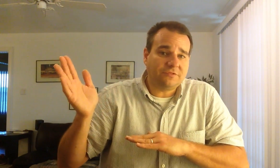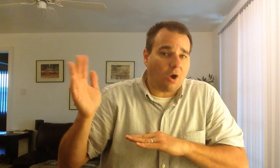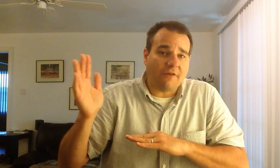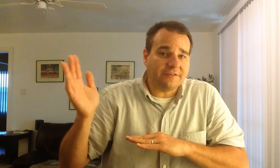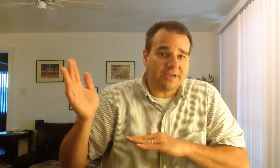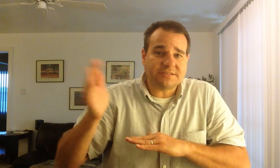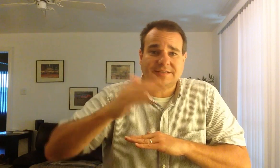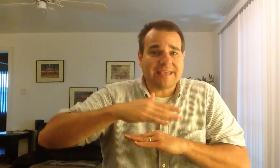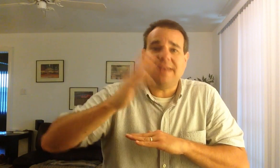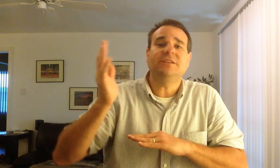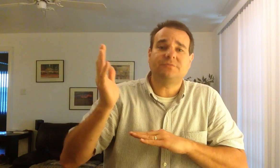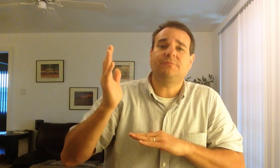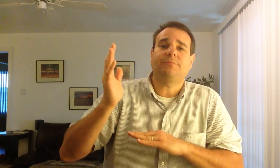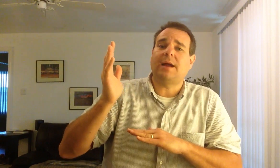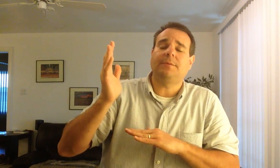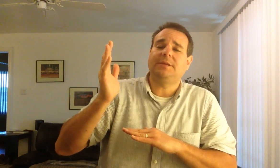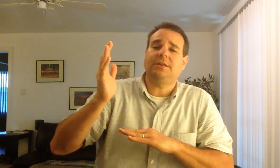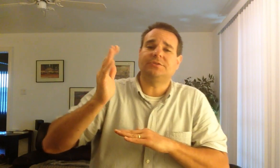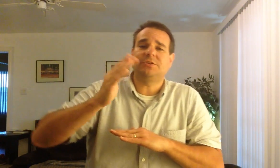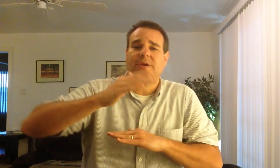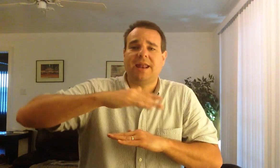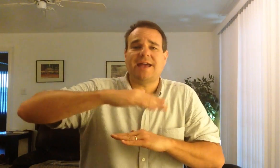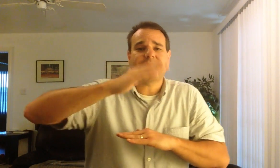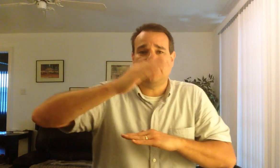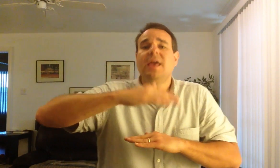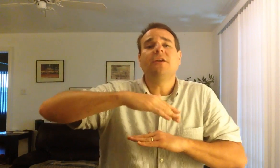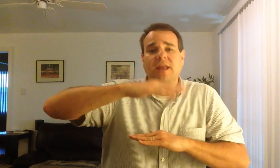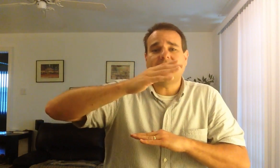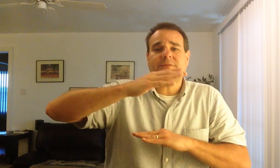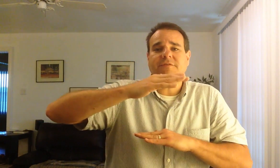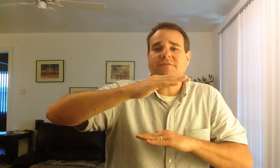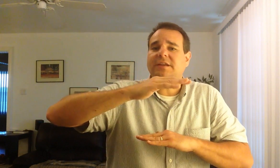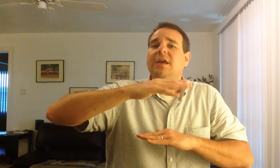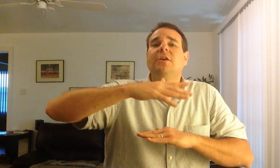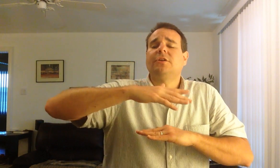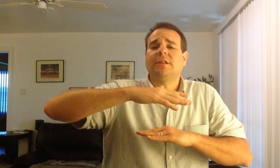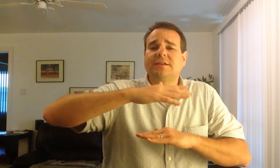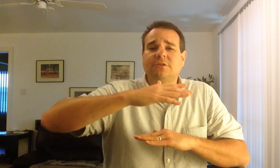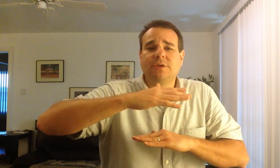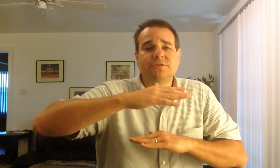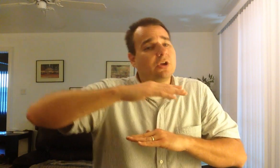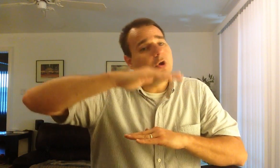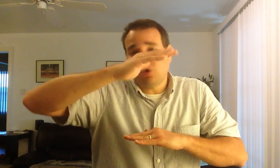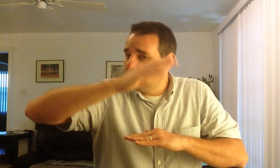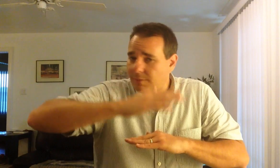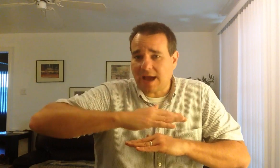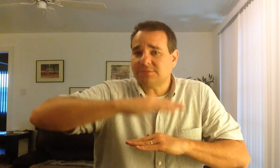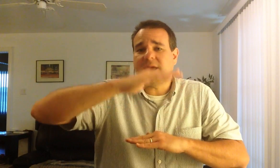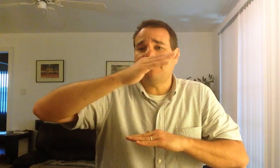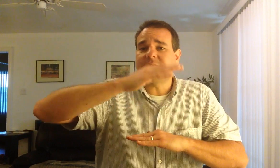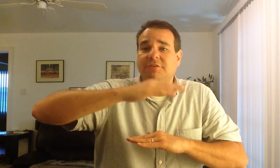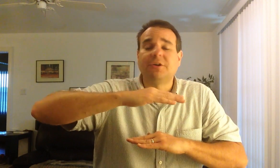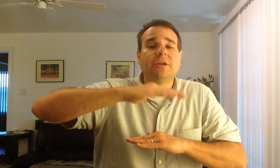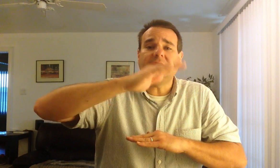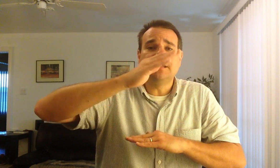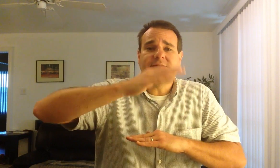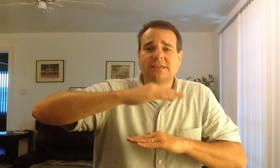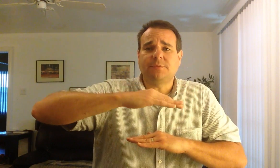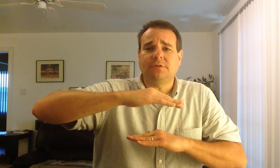Often doesn't. 10 is probably closer to what it has, but could have up to 15. Your classical music could possibly have up to 30 decibels